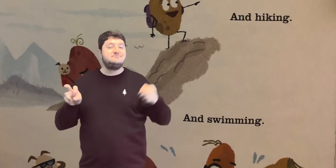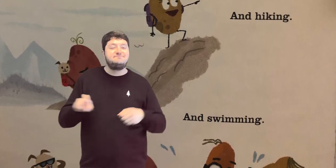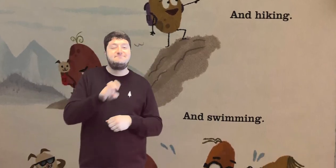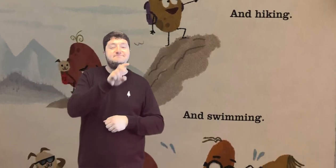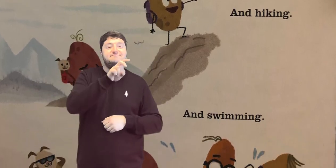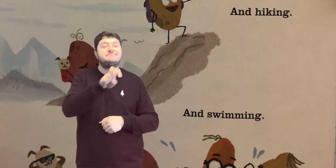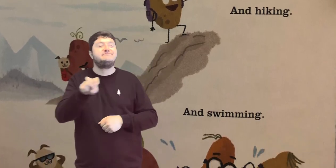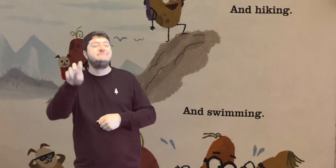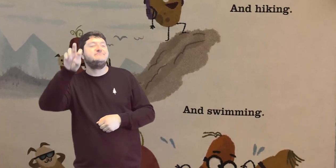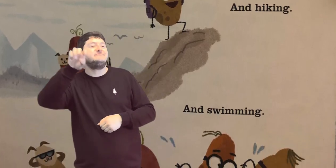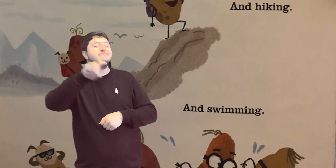And hiking